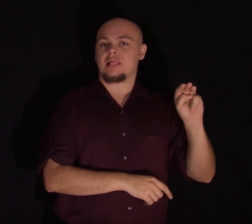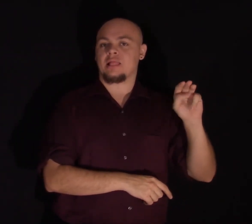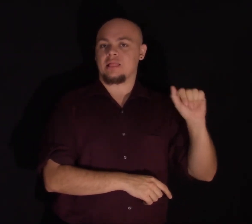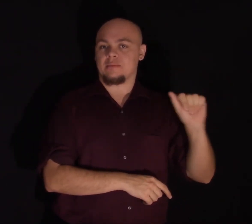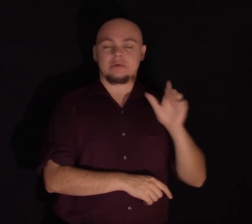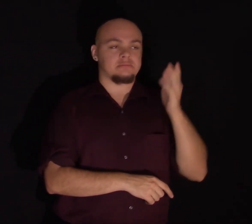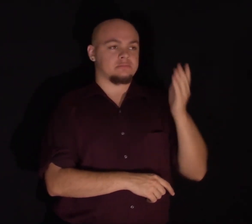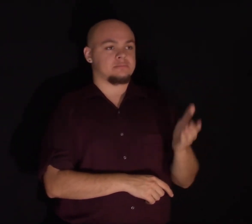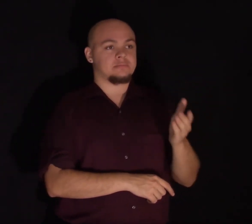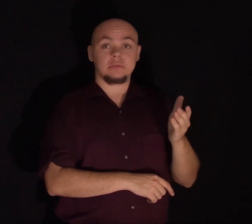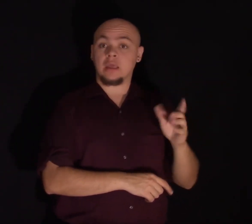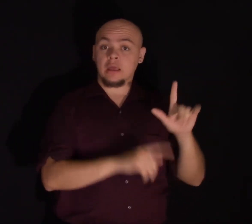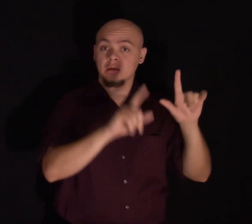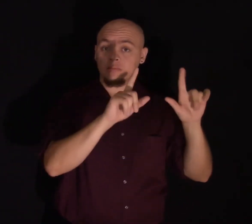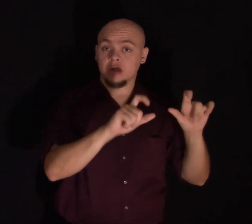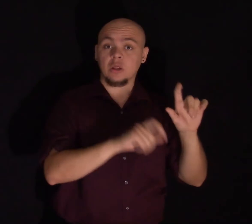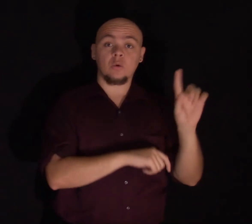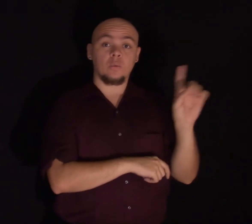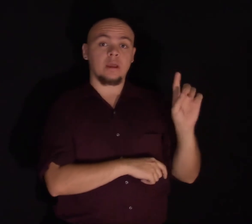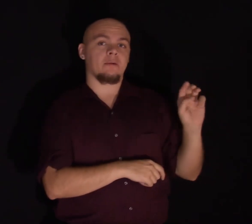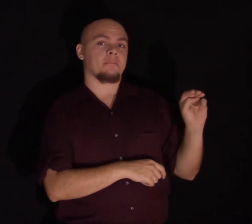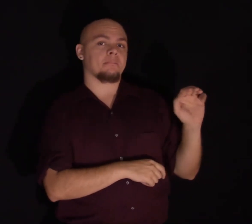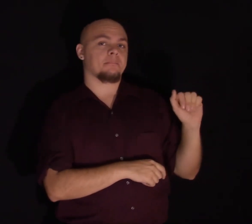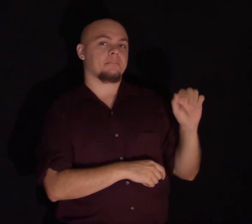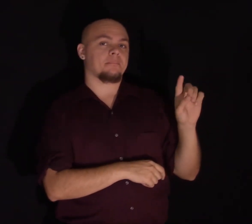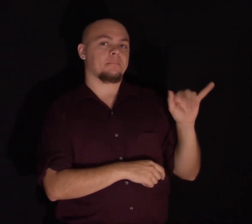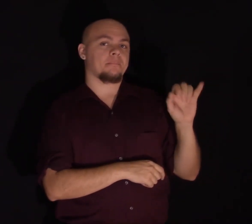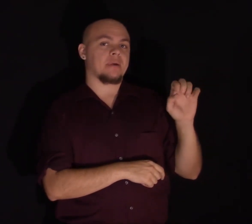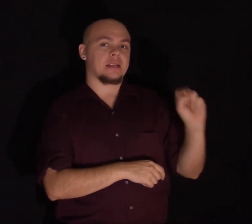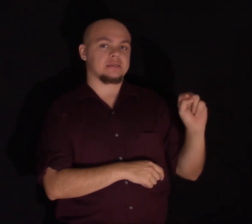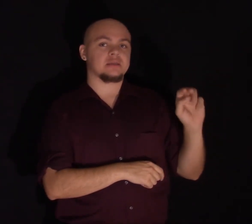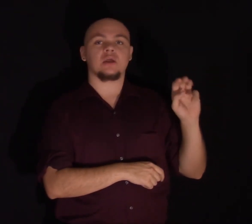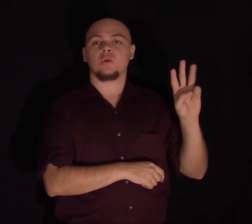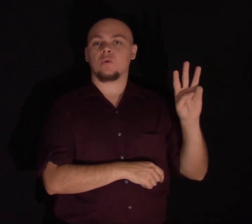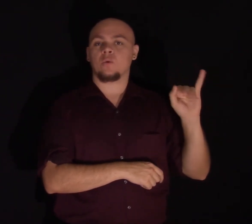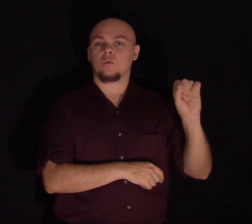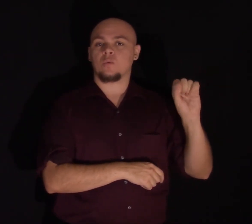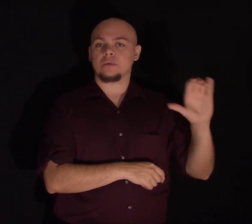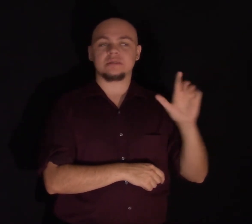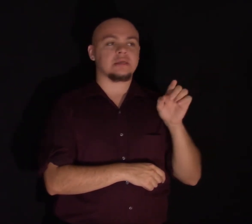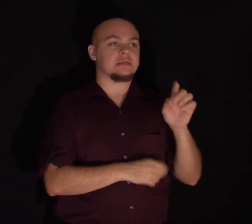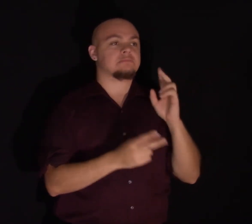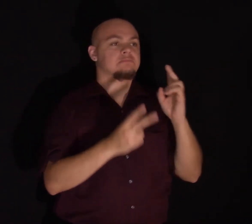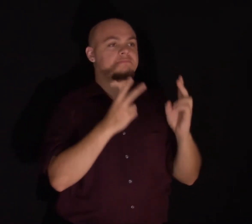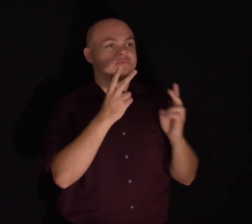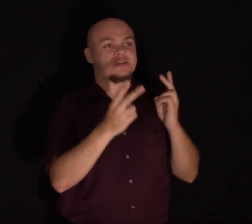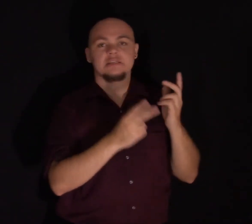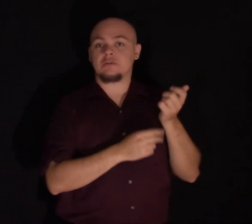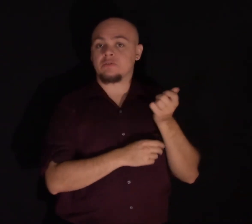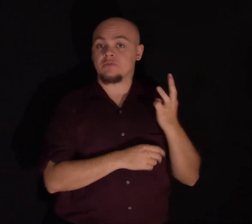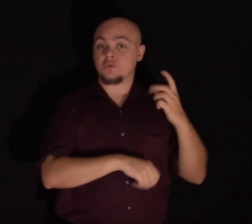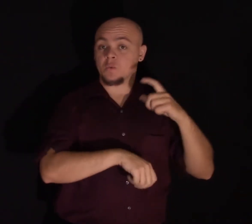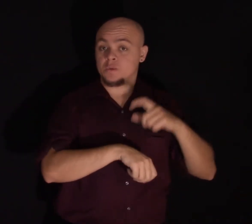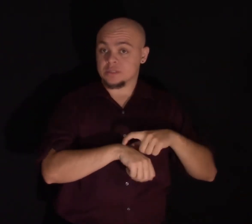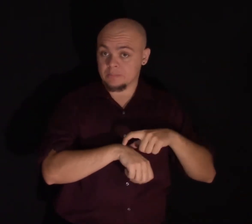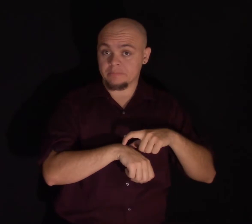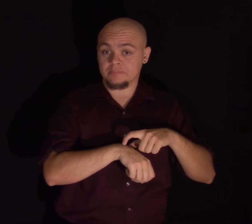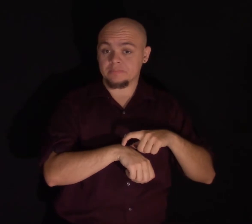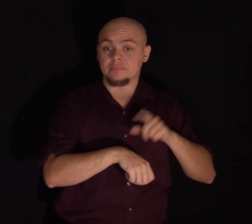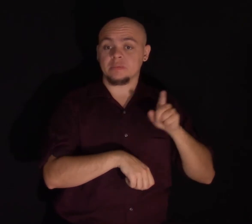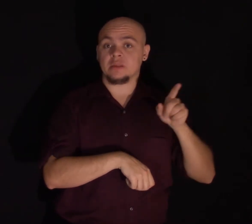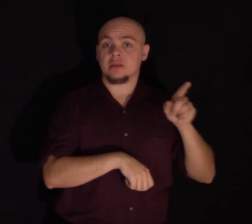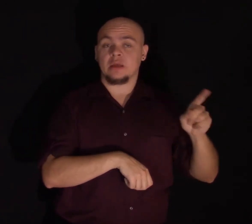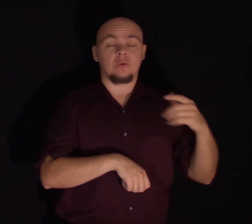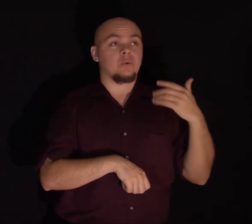taken in Madison, Wisconsin, and he's visited us several times. And he was the chief